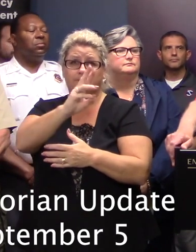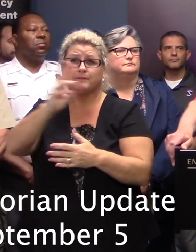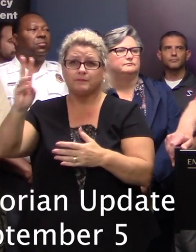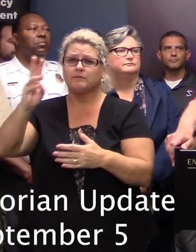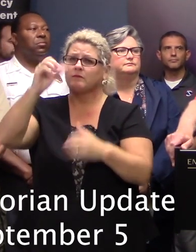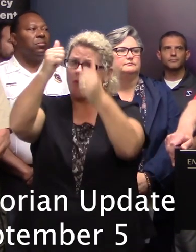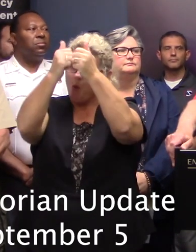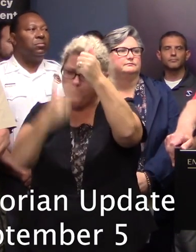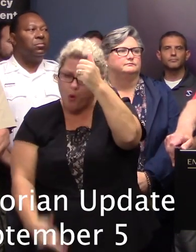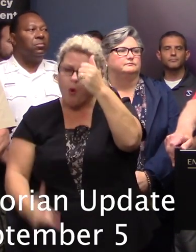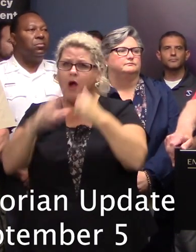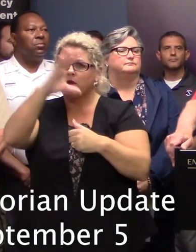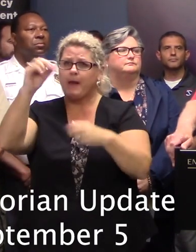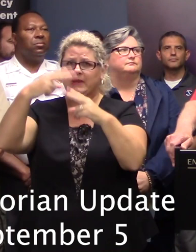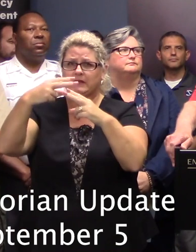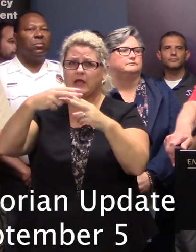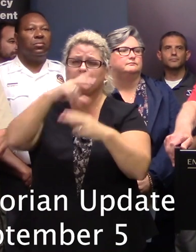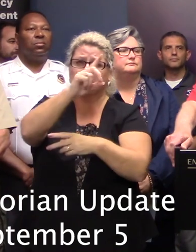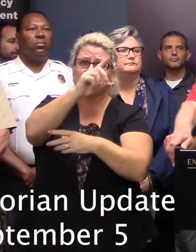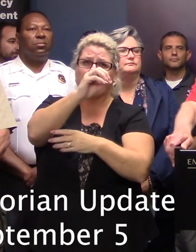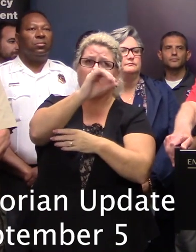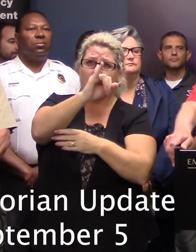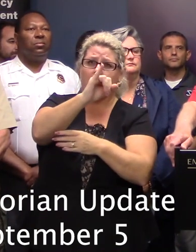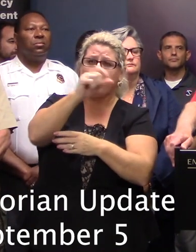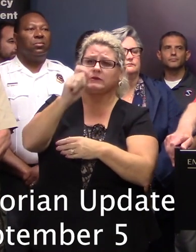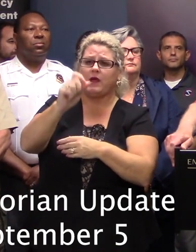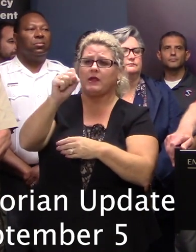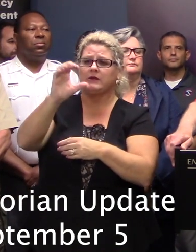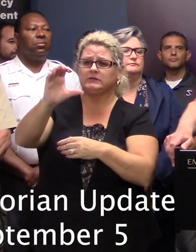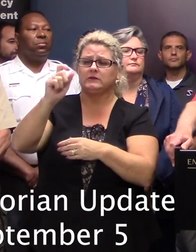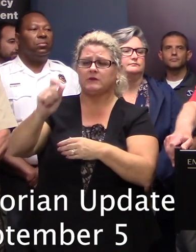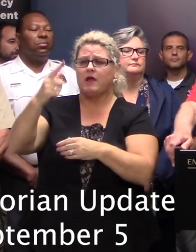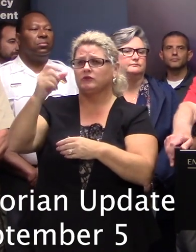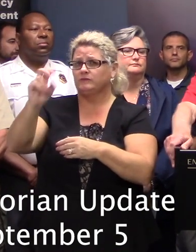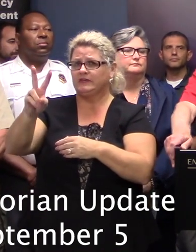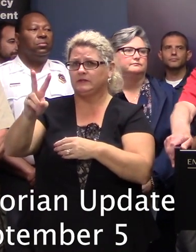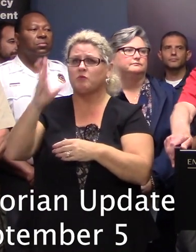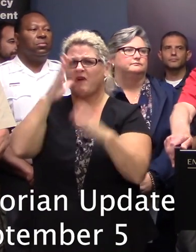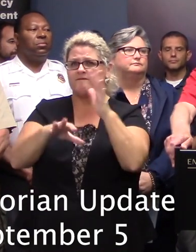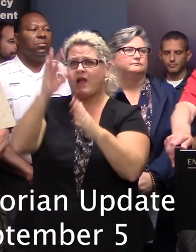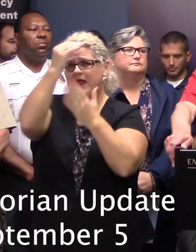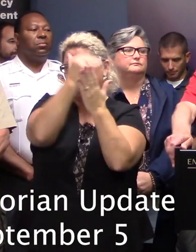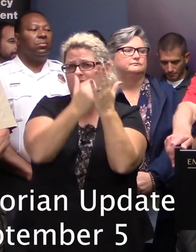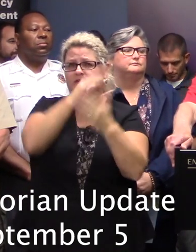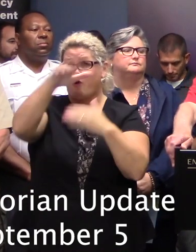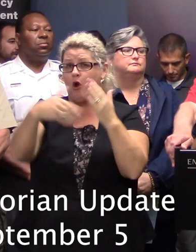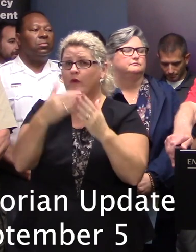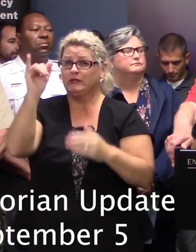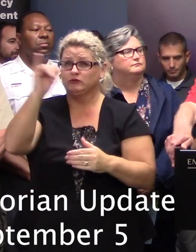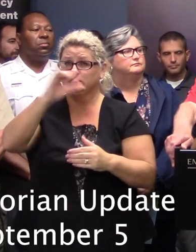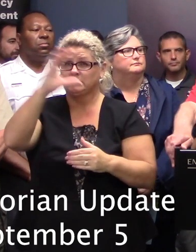companies of all the companies at doi.sc.gov. Governor, unfortunately,